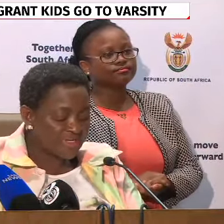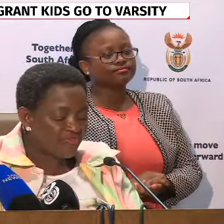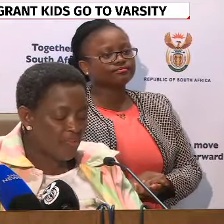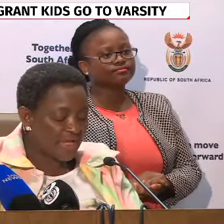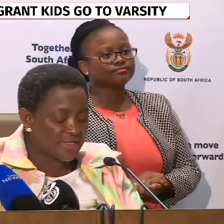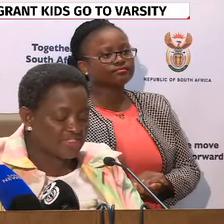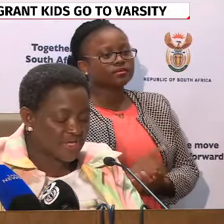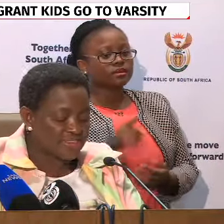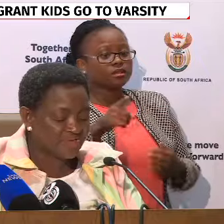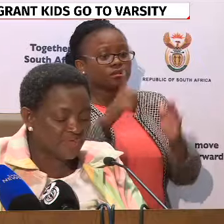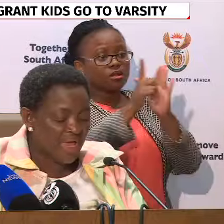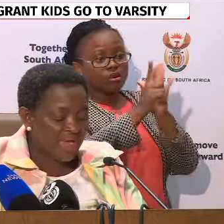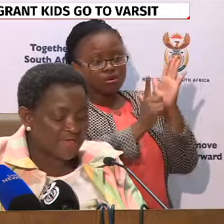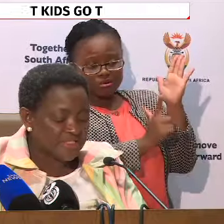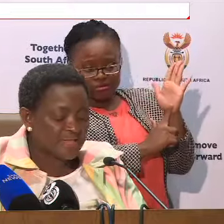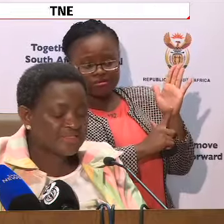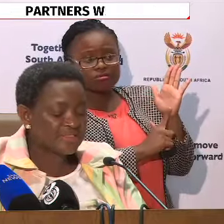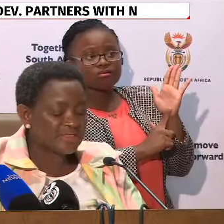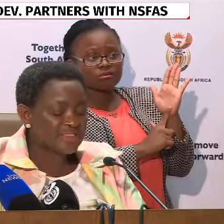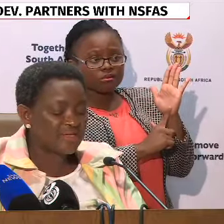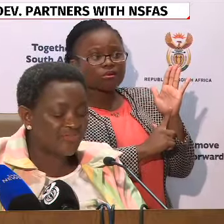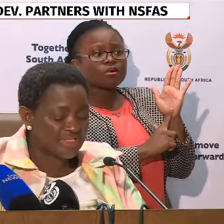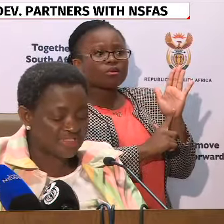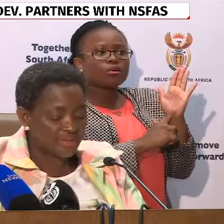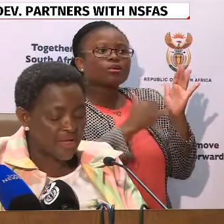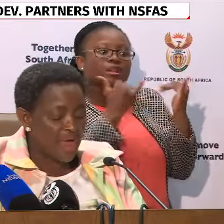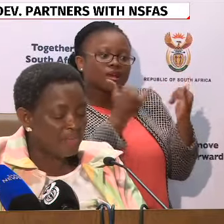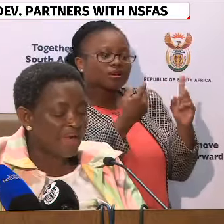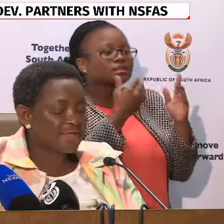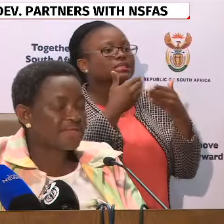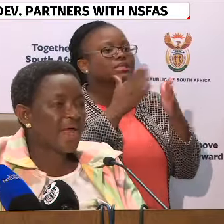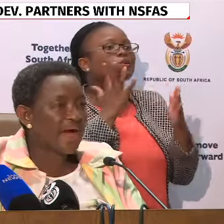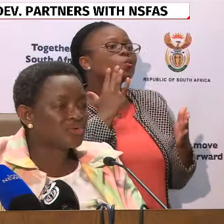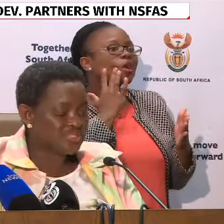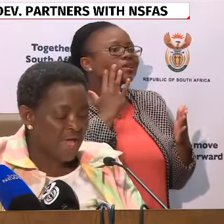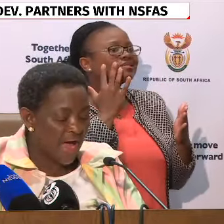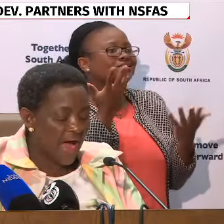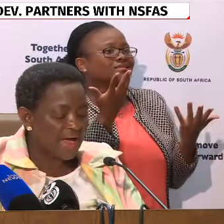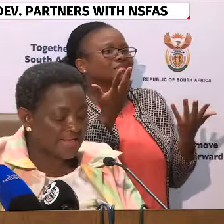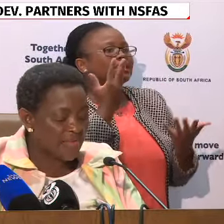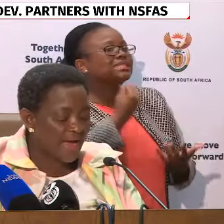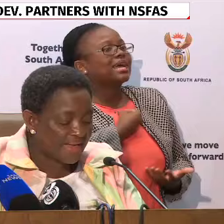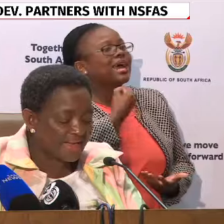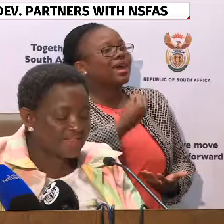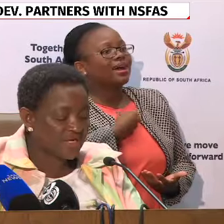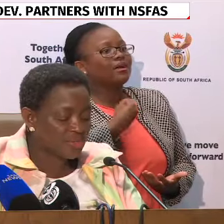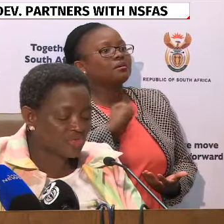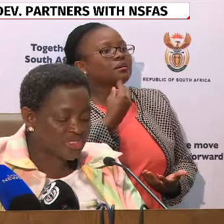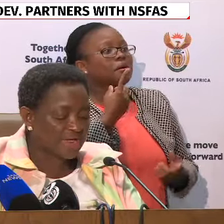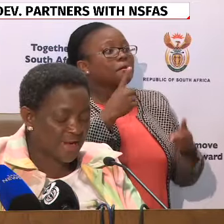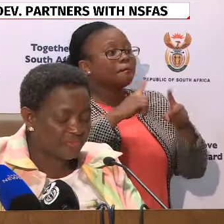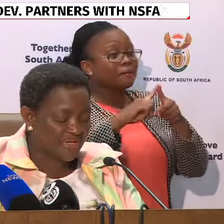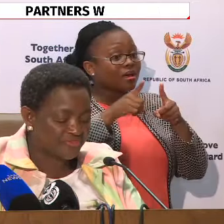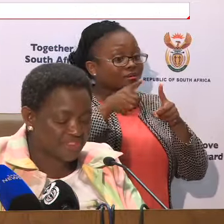policy reforming initiative is at its infancy, but it allows academically eligible